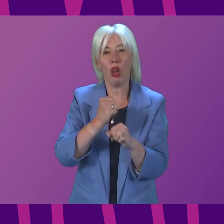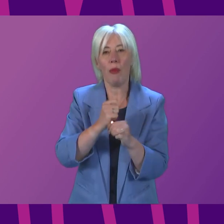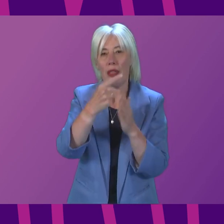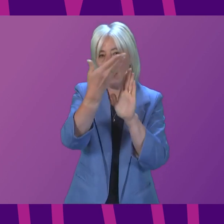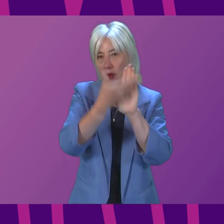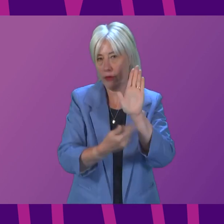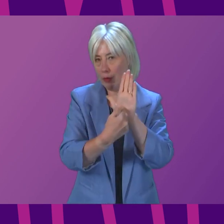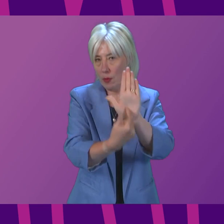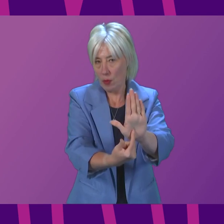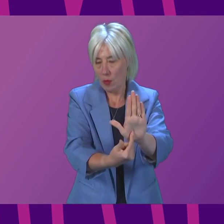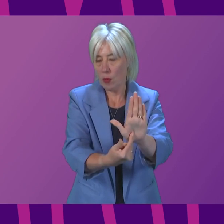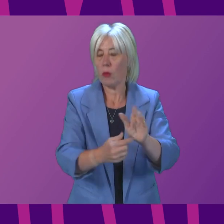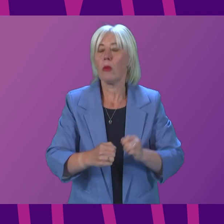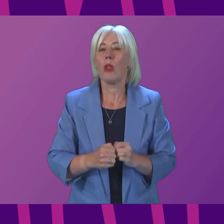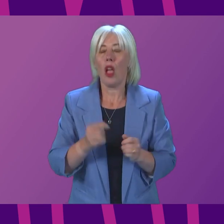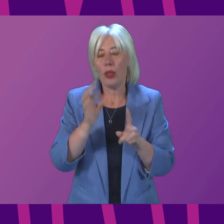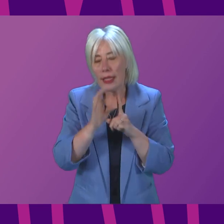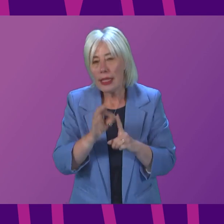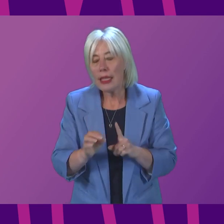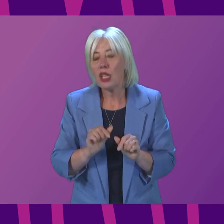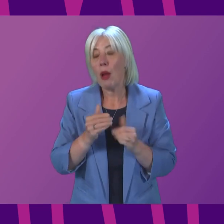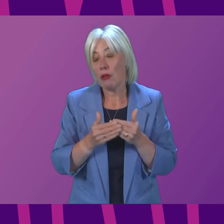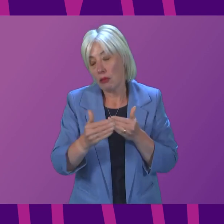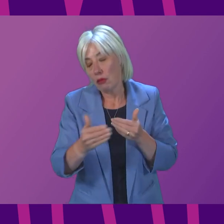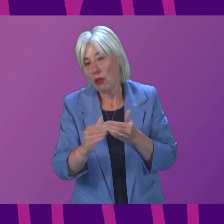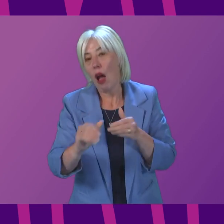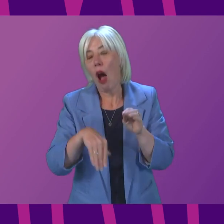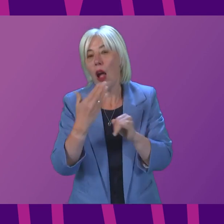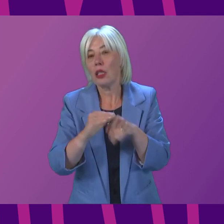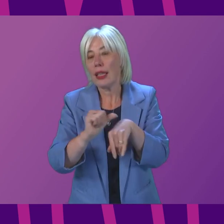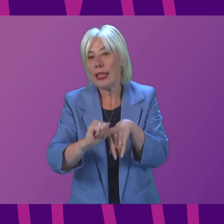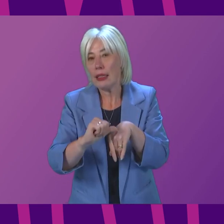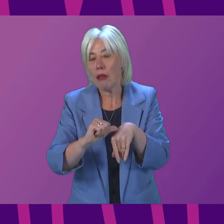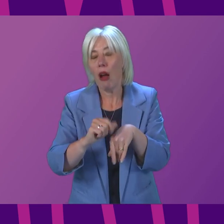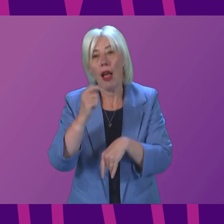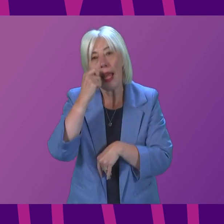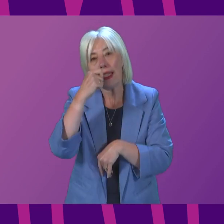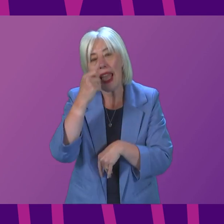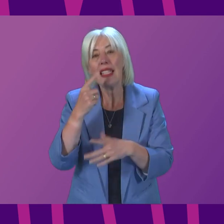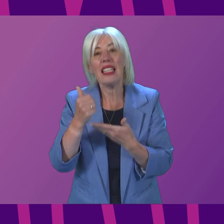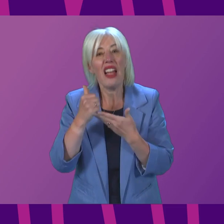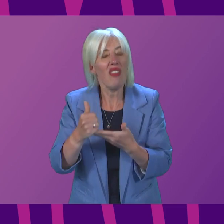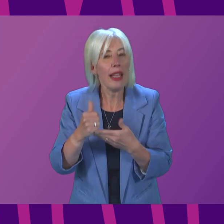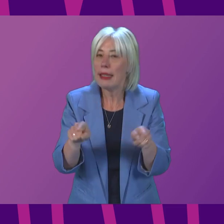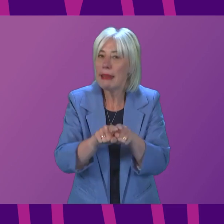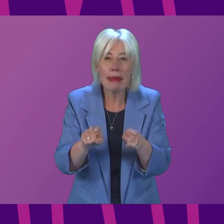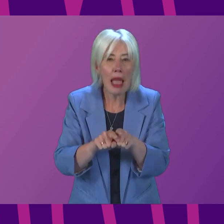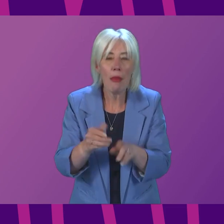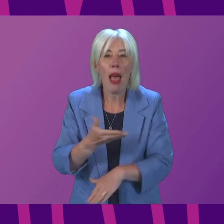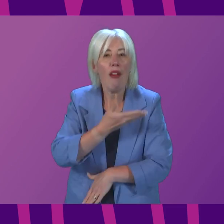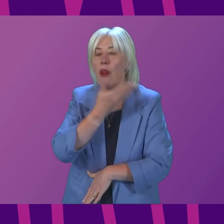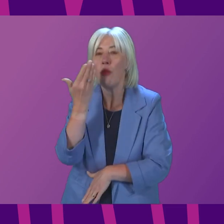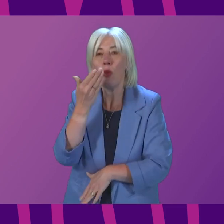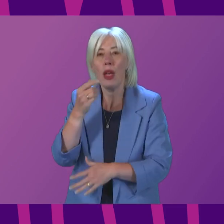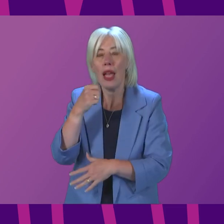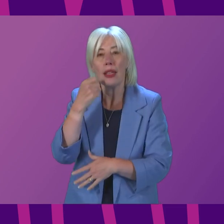However, in summary, for the next month until Easter, there will be no change to our testing advice. If you do not have symptoms, you should continue for now to